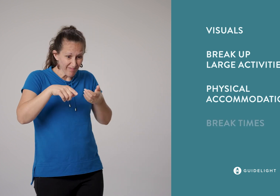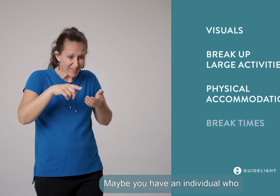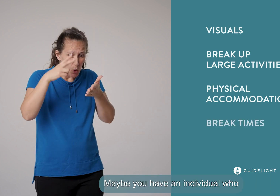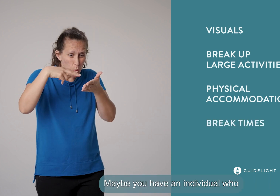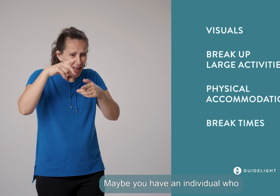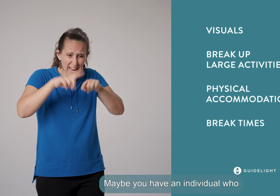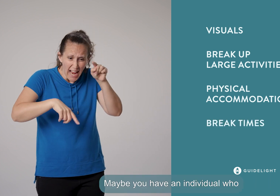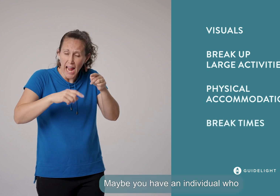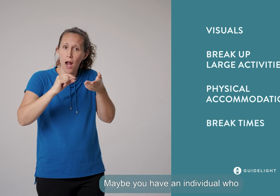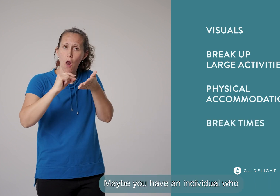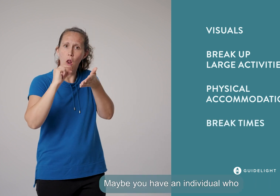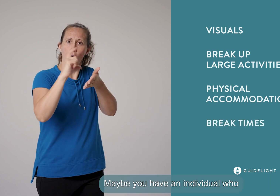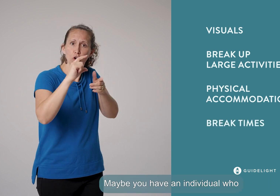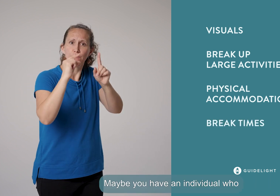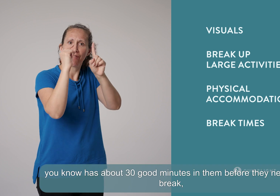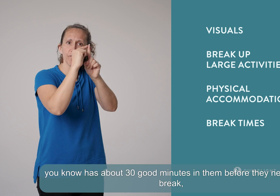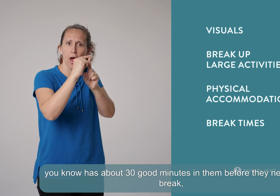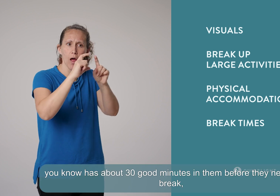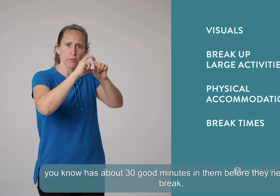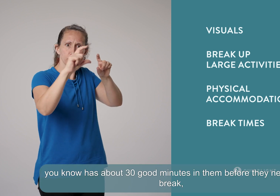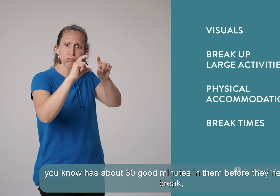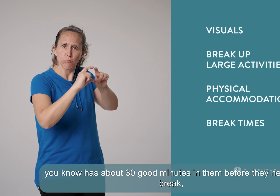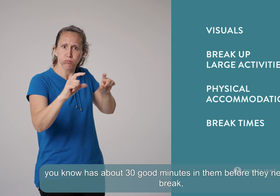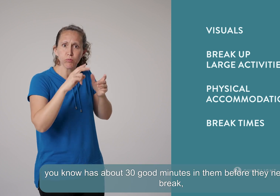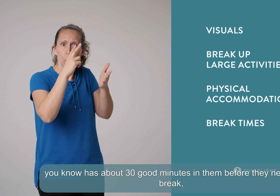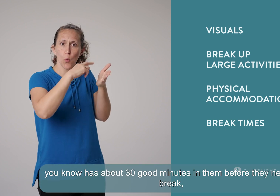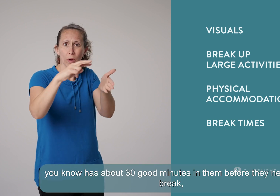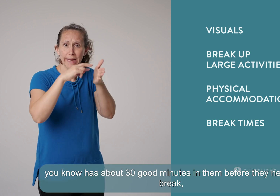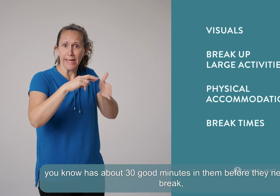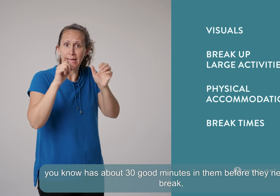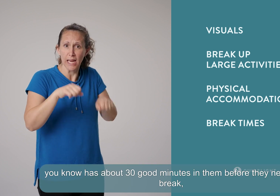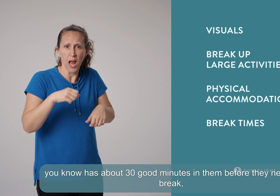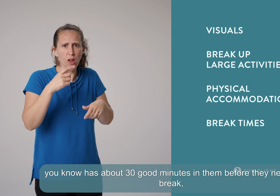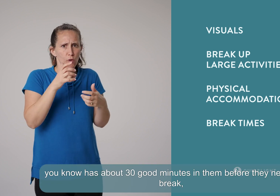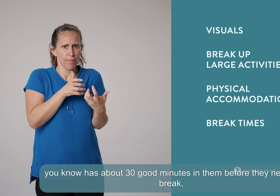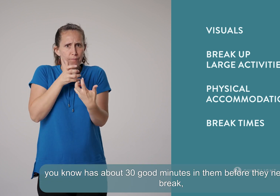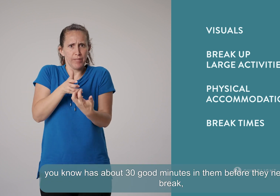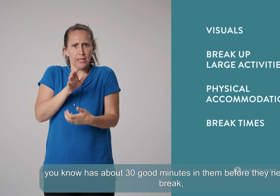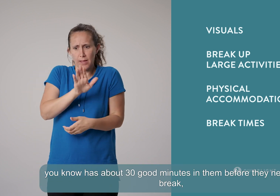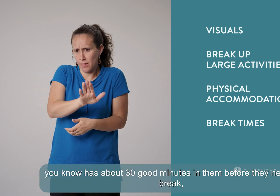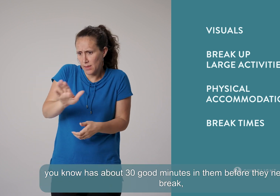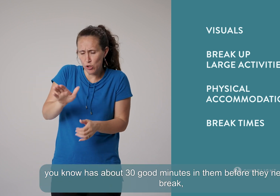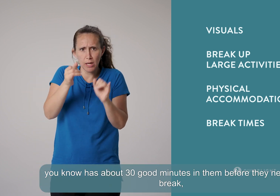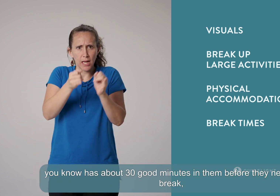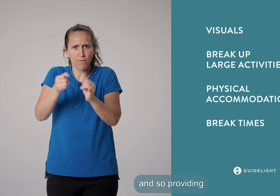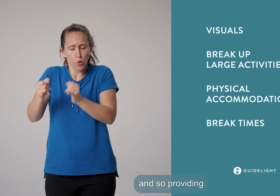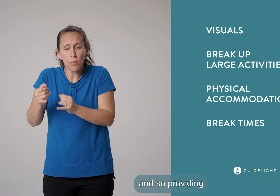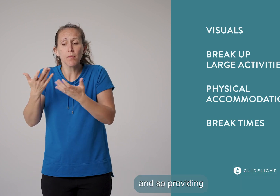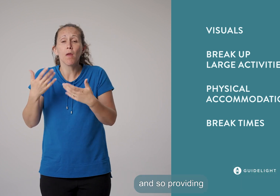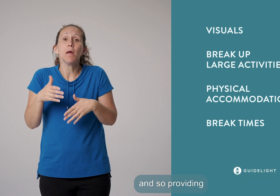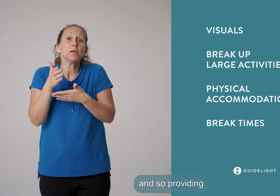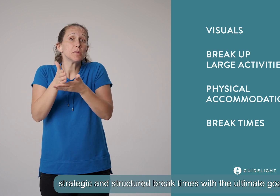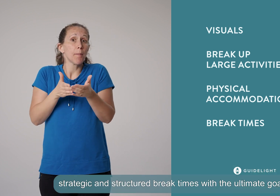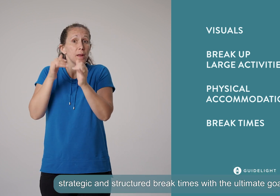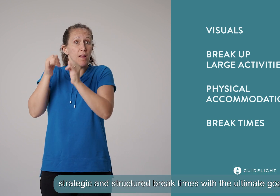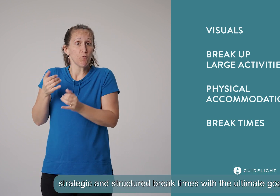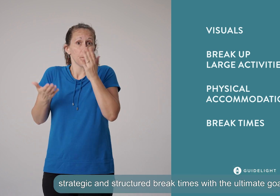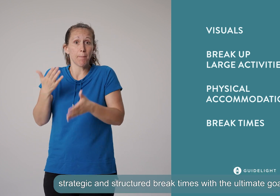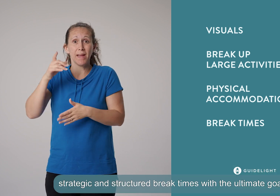Maybe you have an individual who you know has about 30 good minutes in them before they need a break, and so providing strategic and